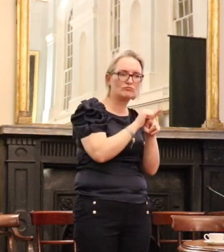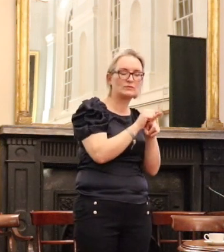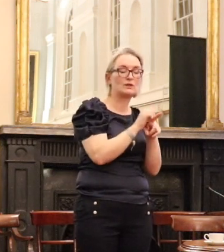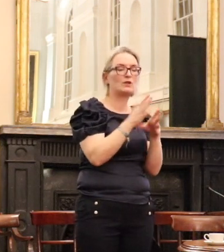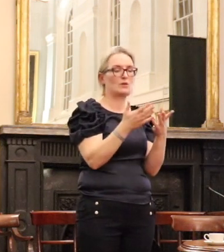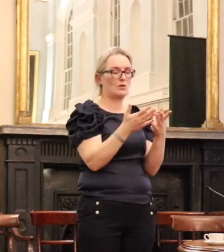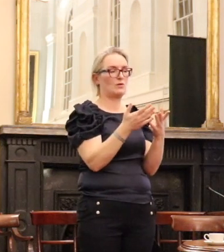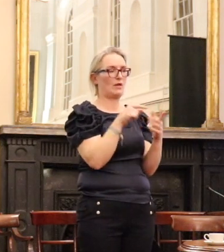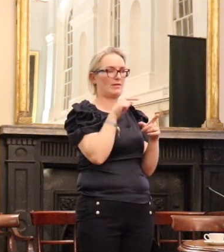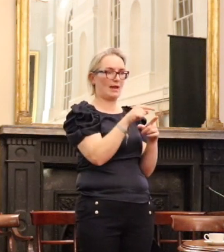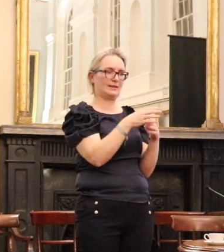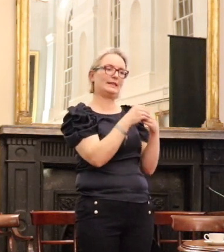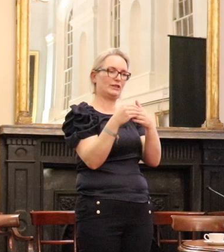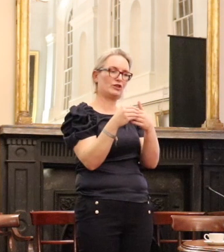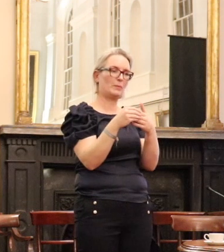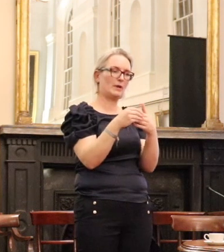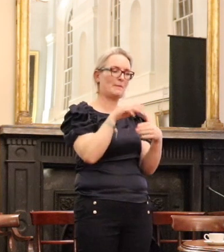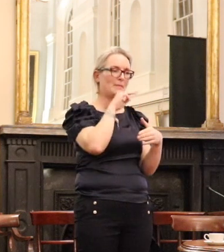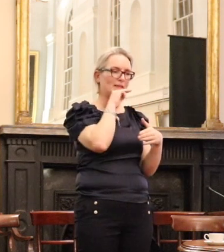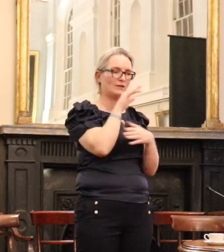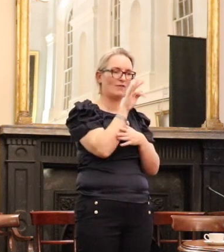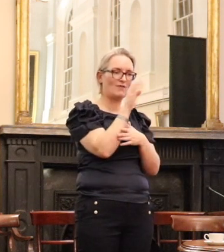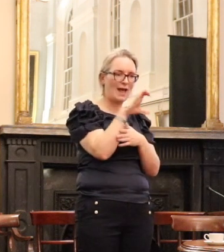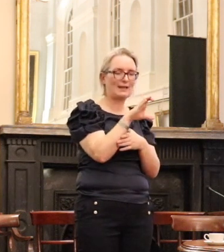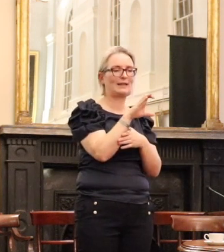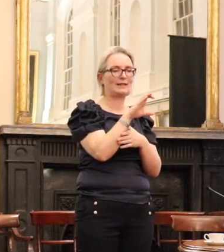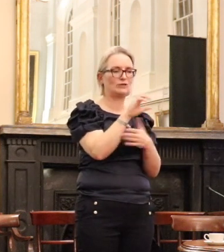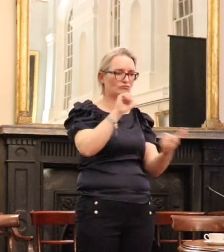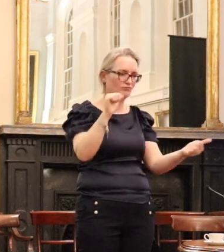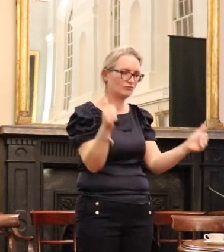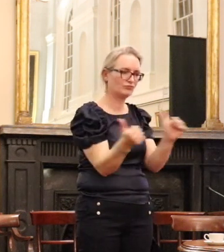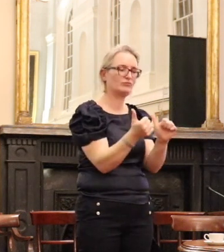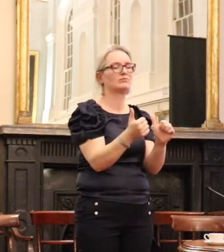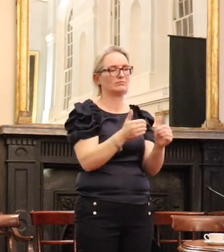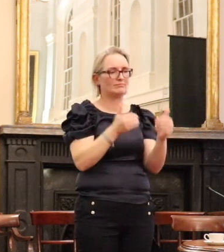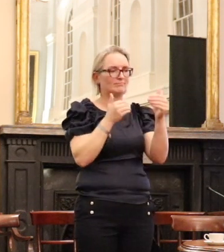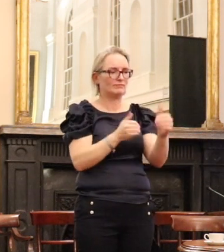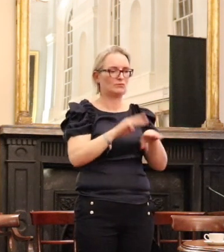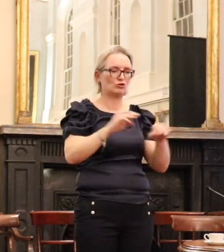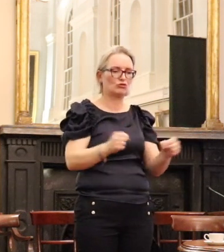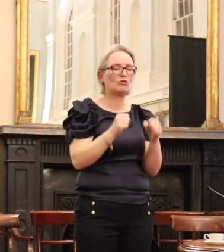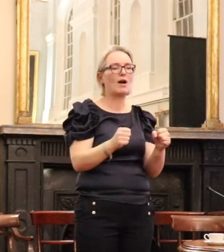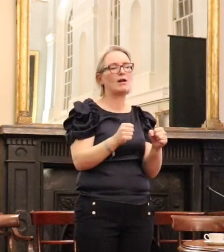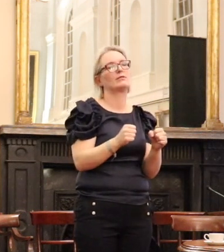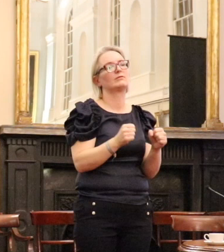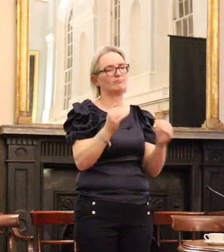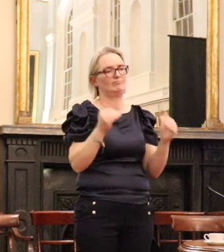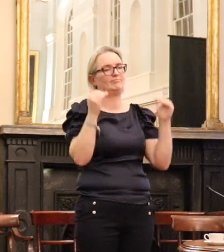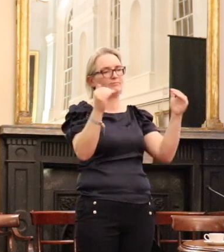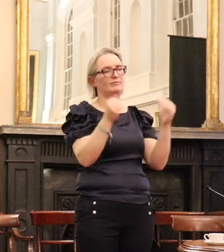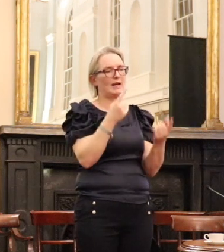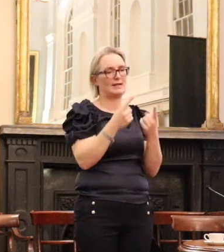question that leadership led Flack into a new era of effectiveness as an NGO.